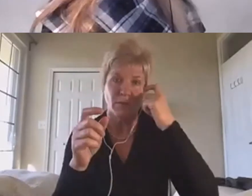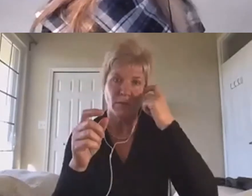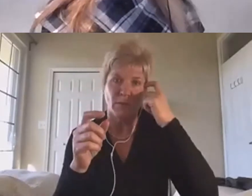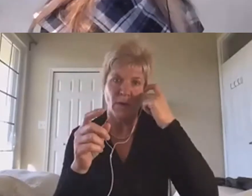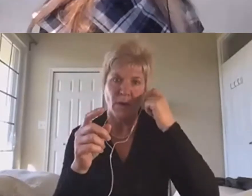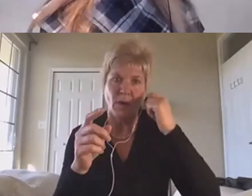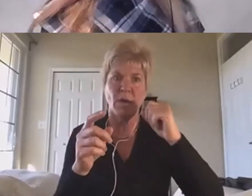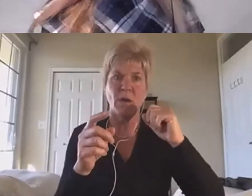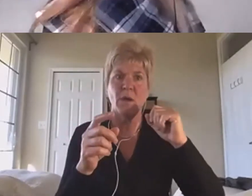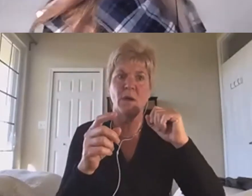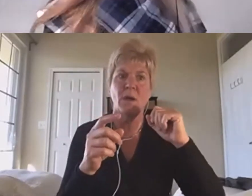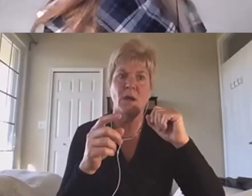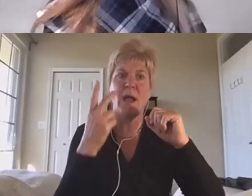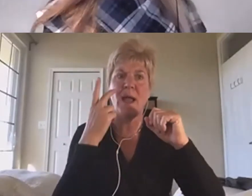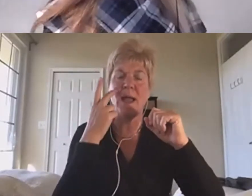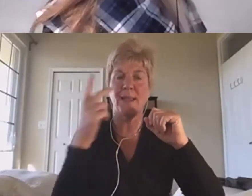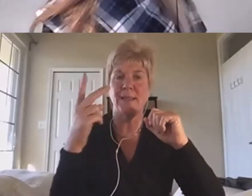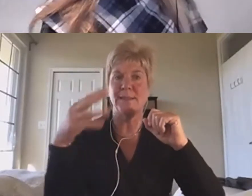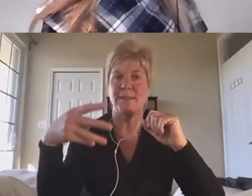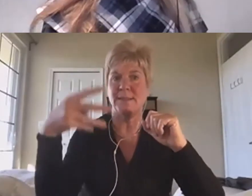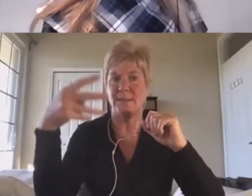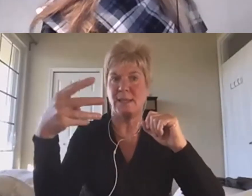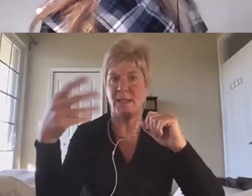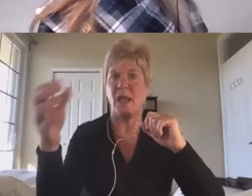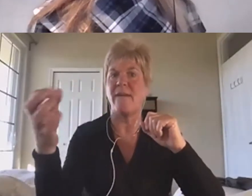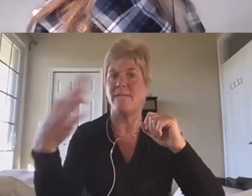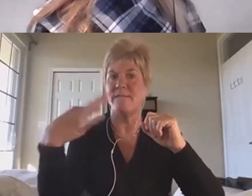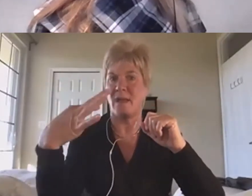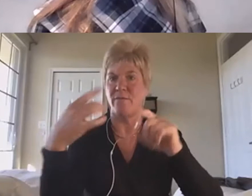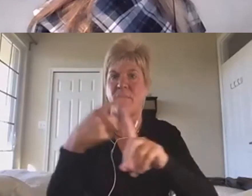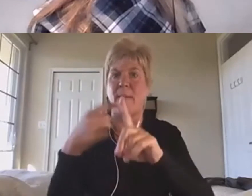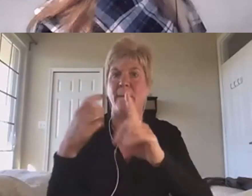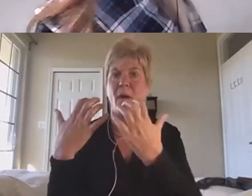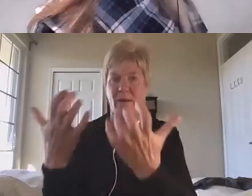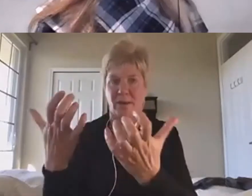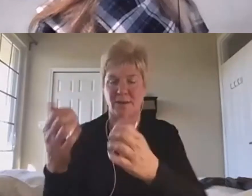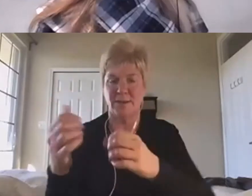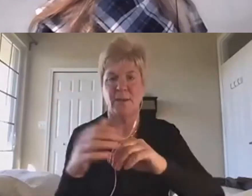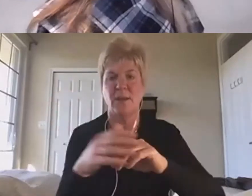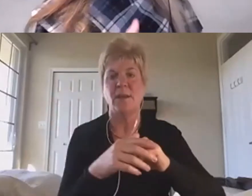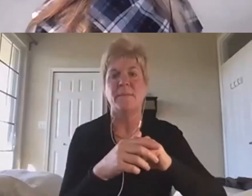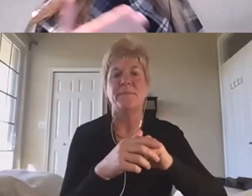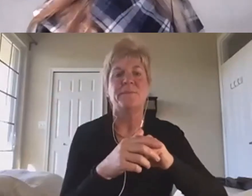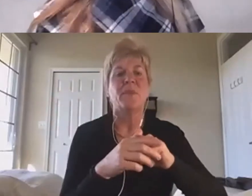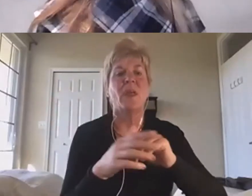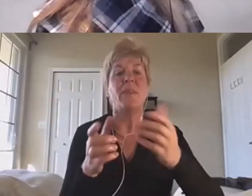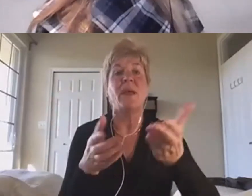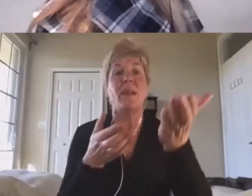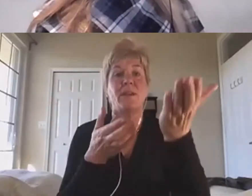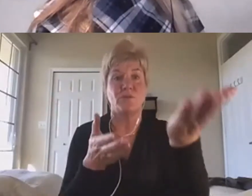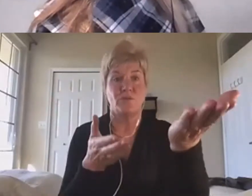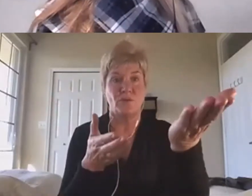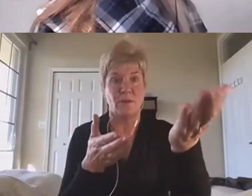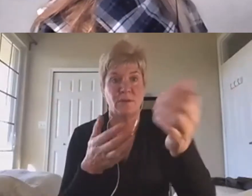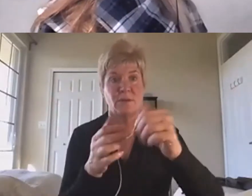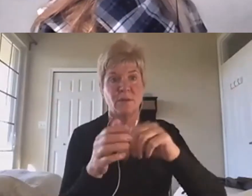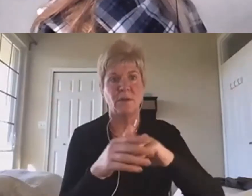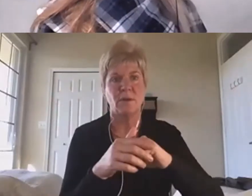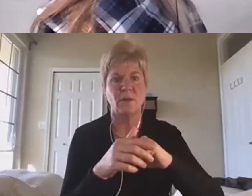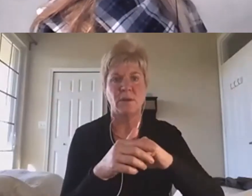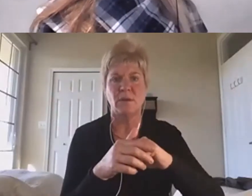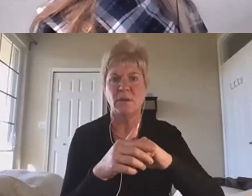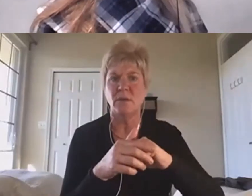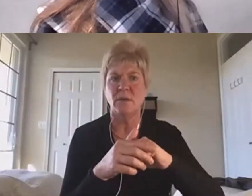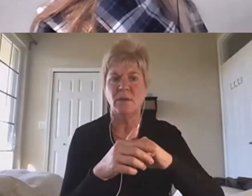been fed from the audience that I'll start with. Um, but then I'm going to suggest people could, does a, is there a hand raising tool in the webinar, Gloria?